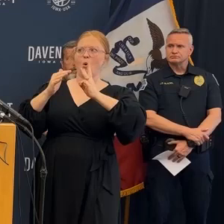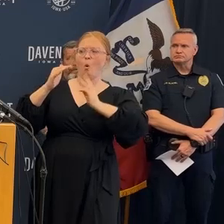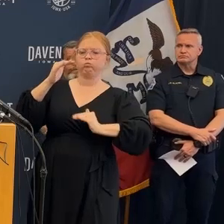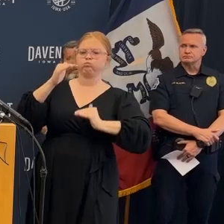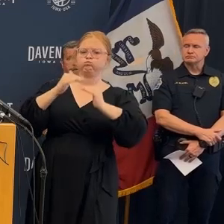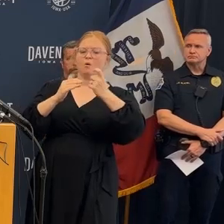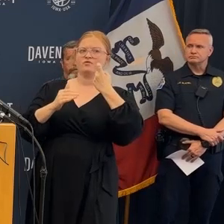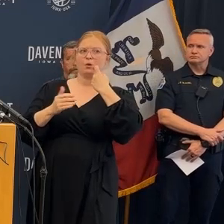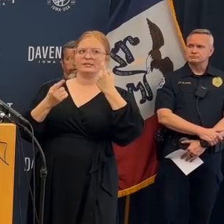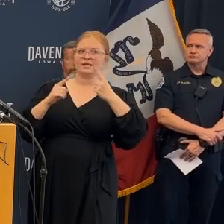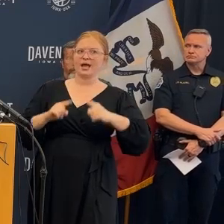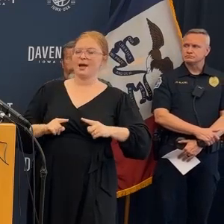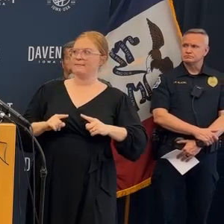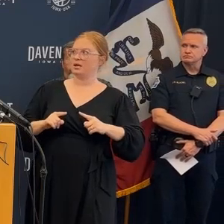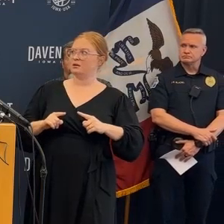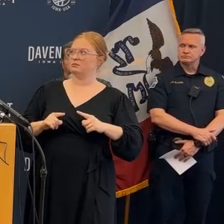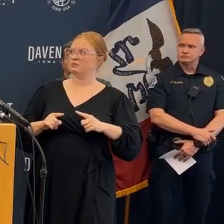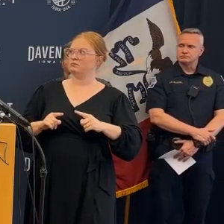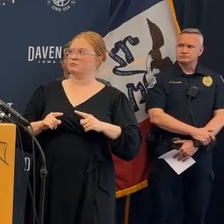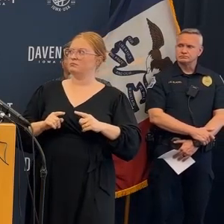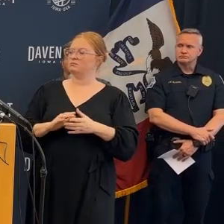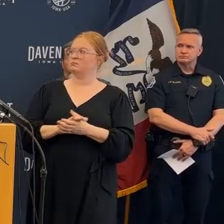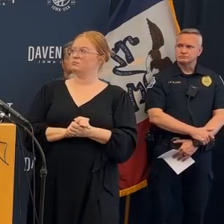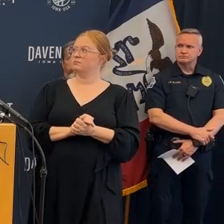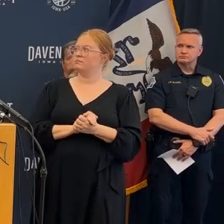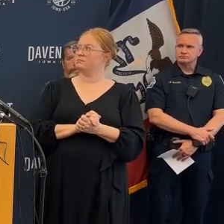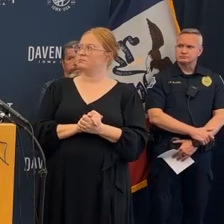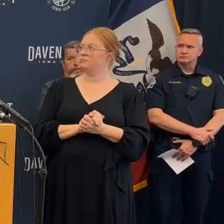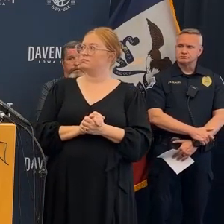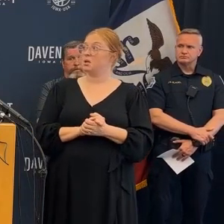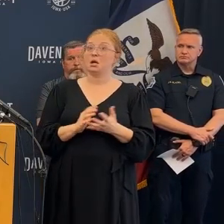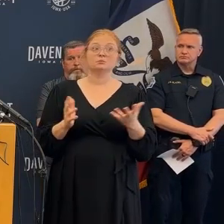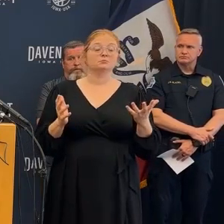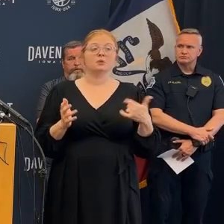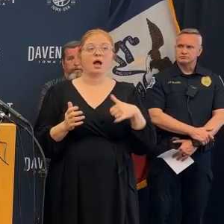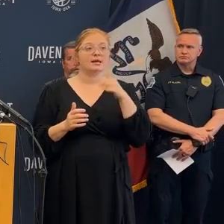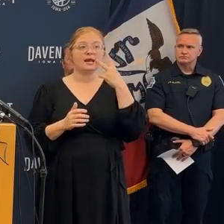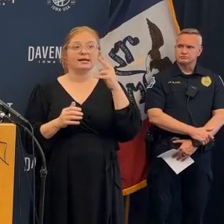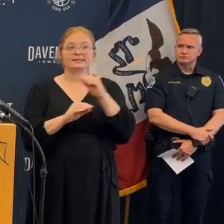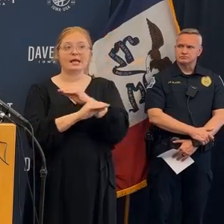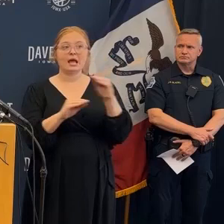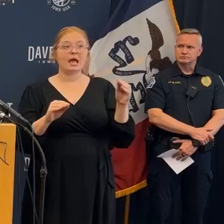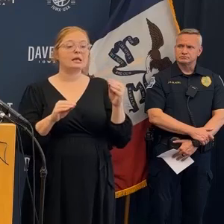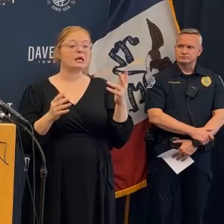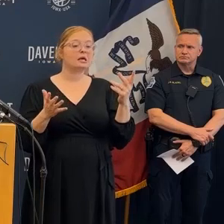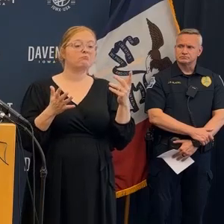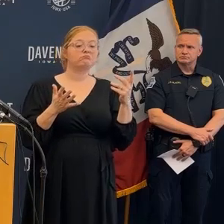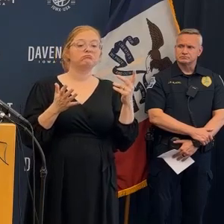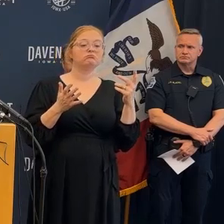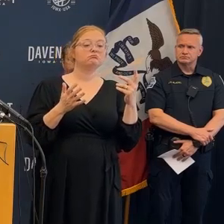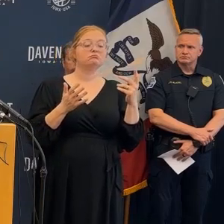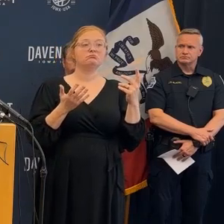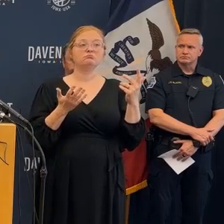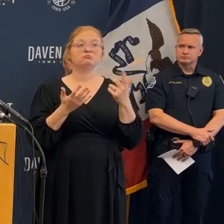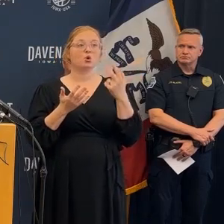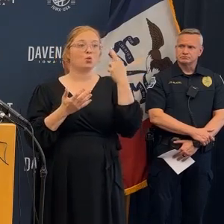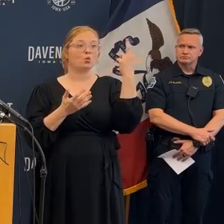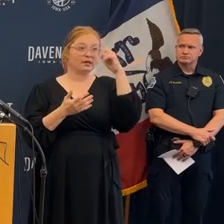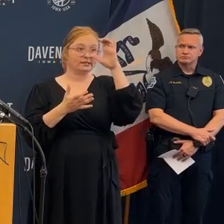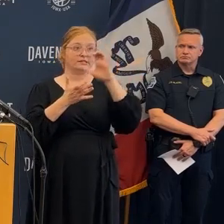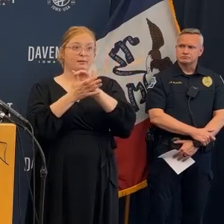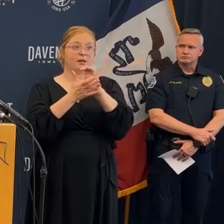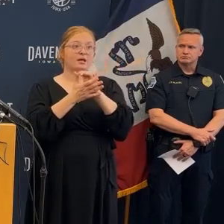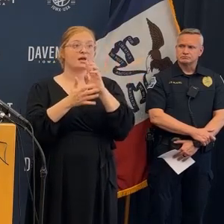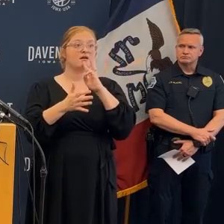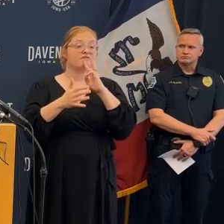something like that so on the initial dispatch it did come in as a car had hit the building that is